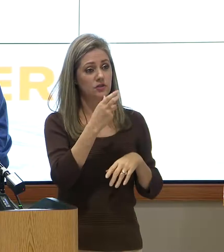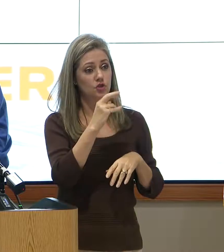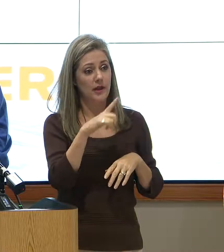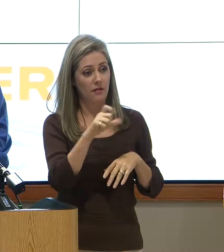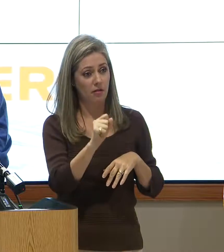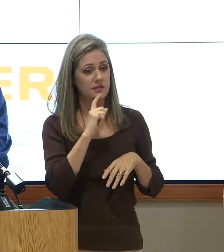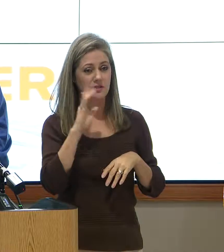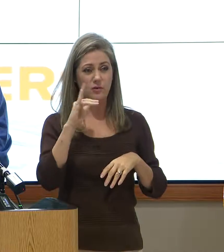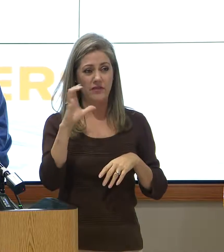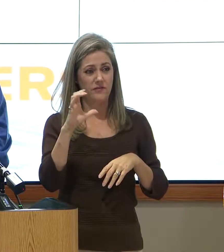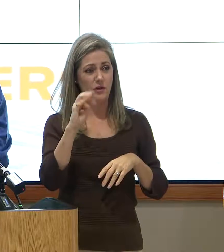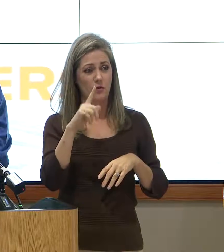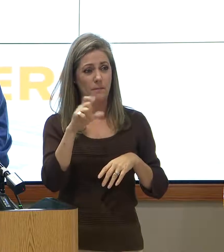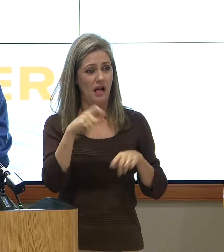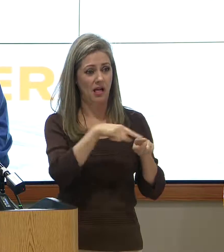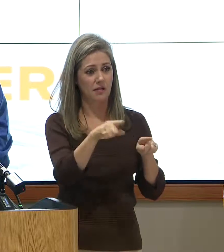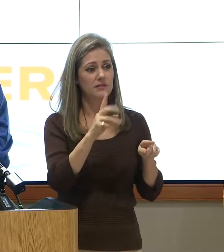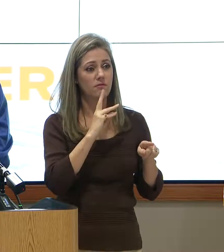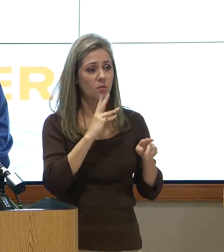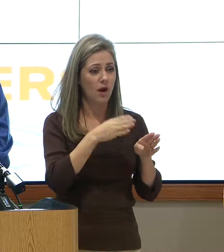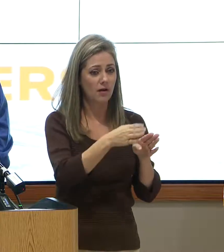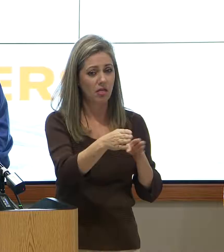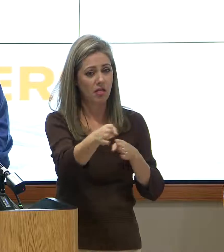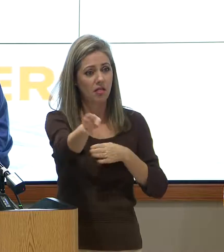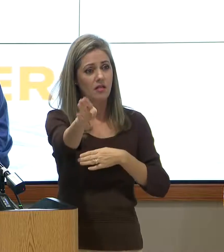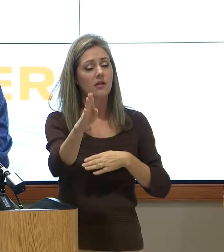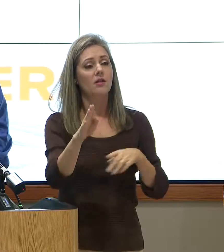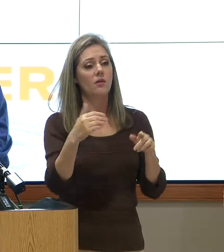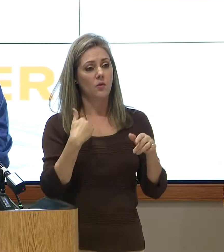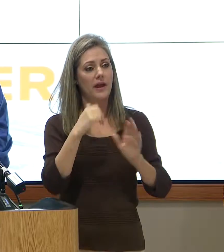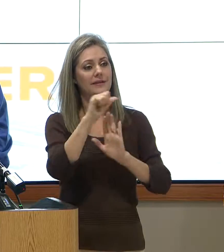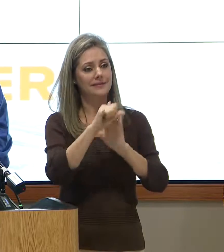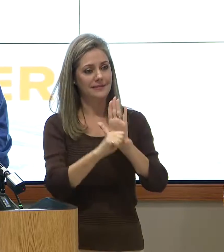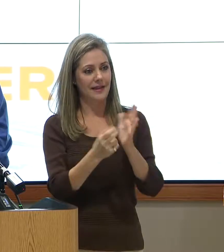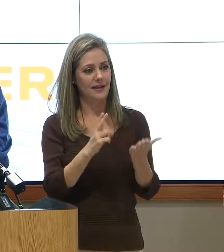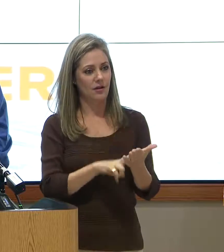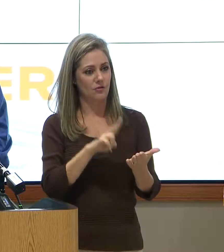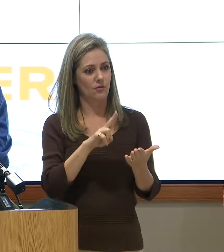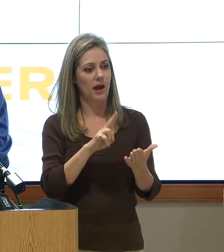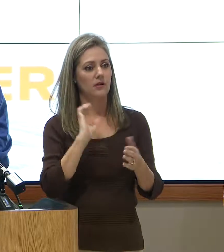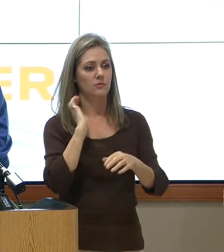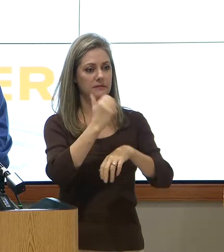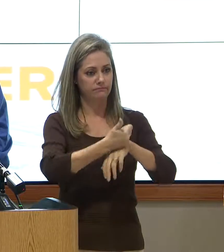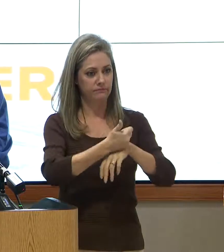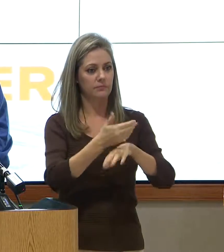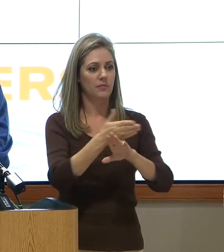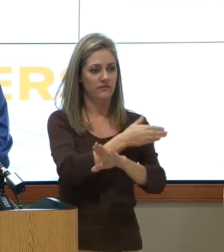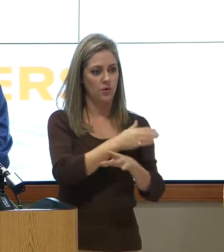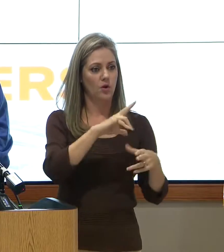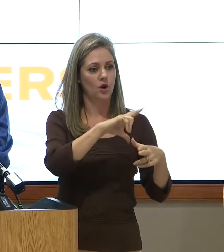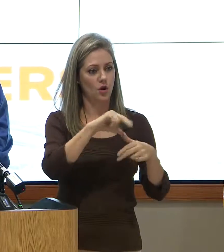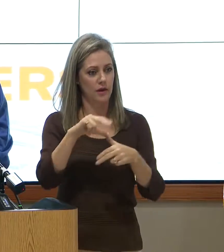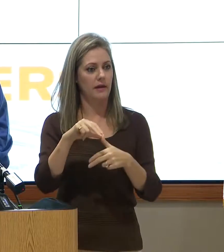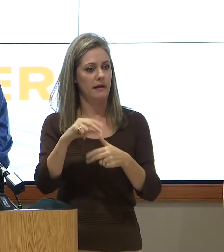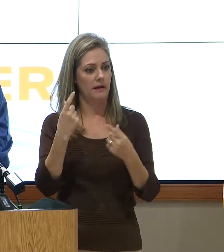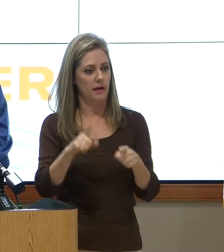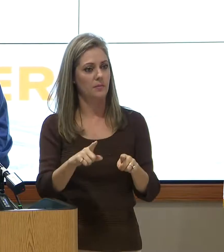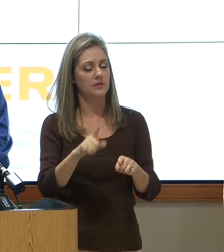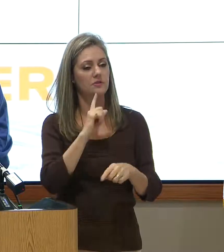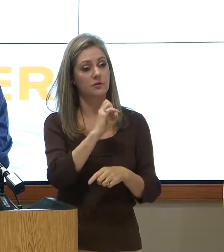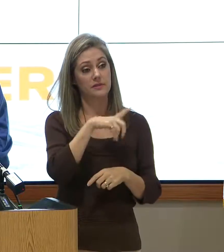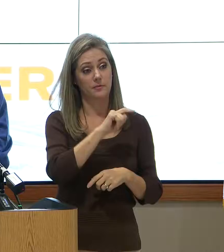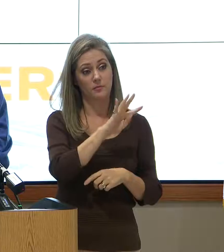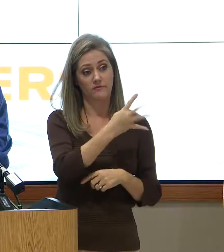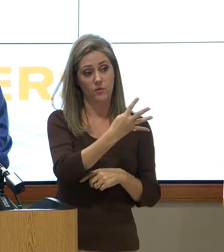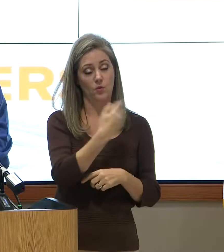miles, we're also using a staged contract that we already had in place prior to Hurricane Harvey even making landfall. So as of September